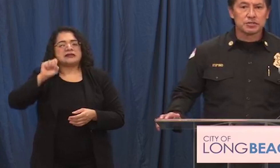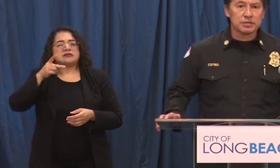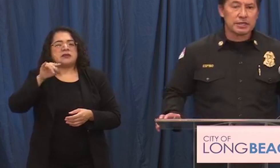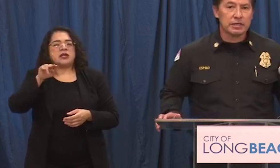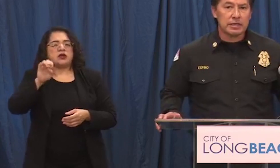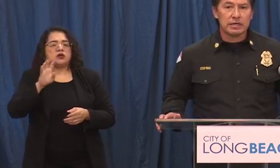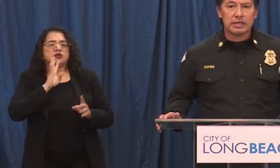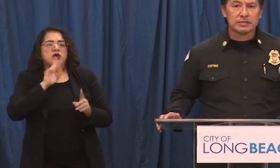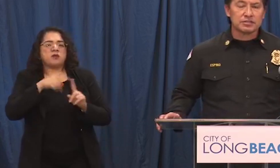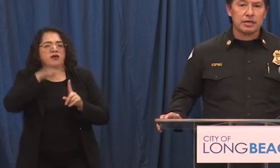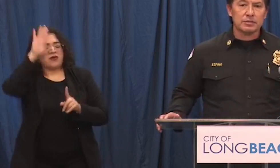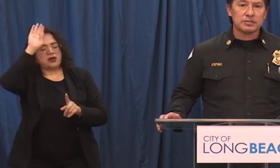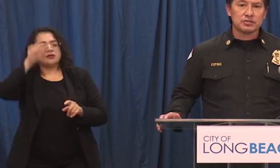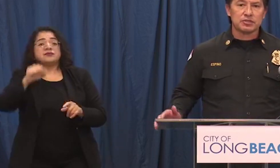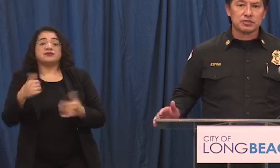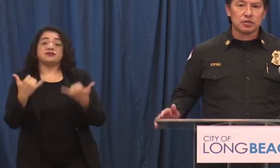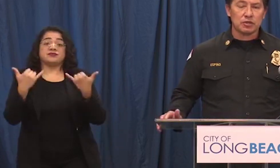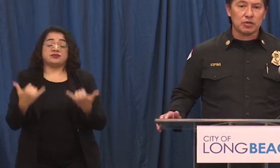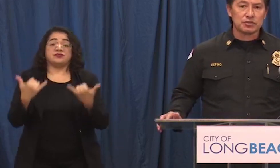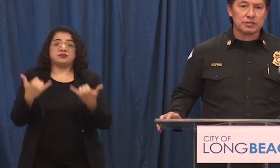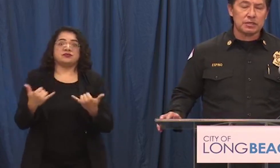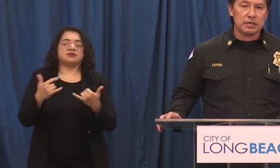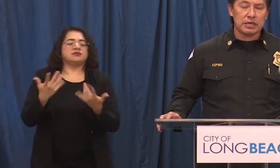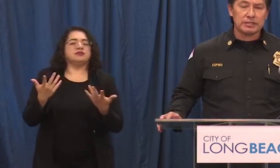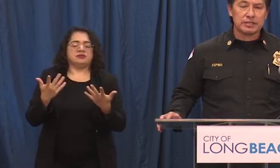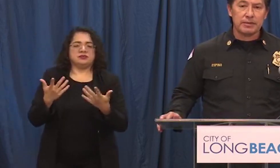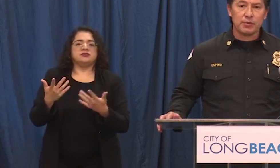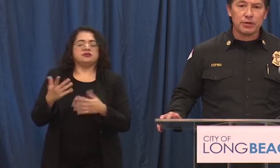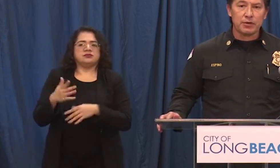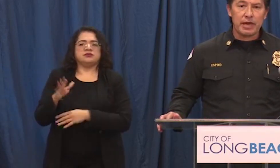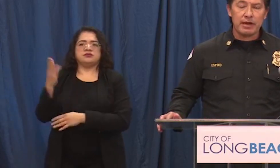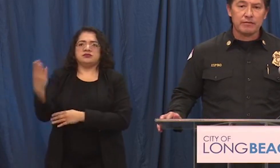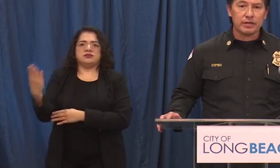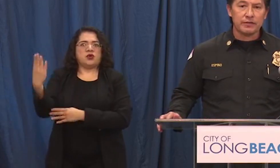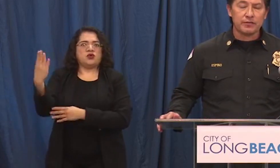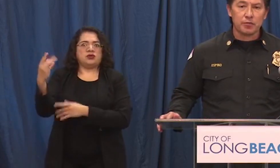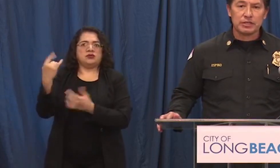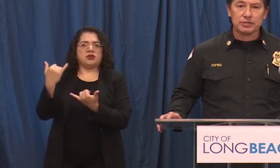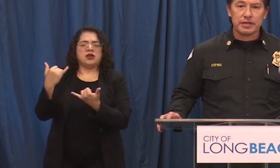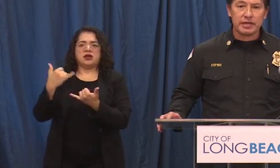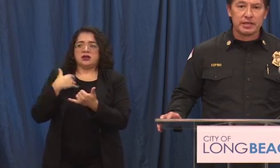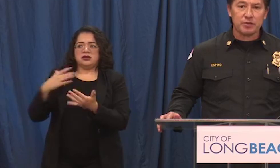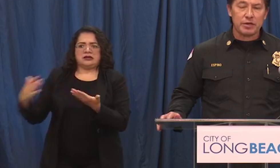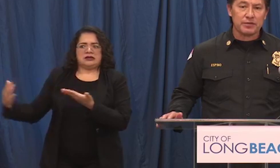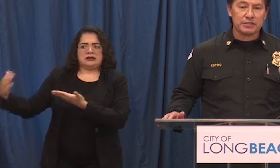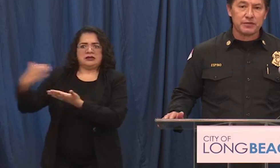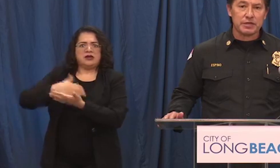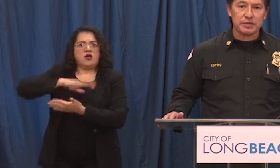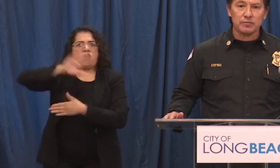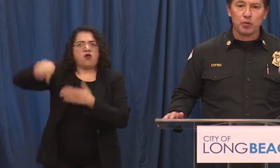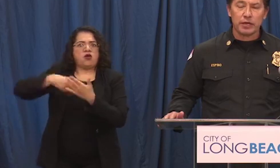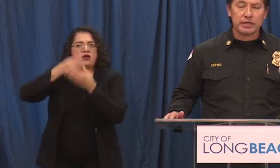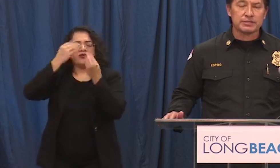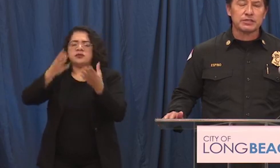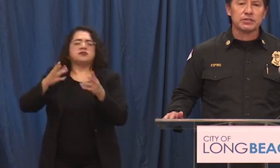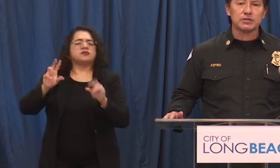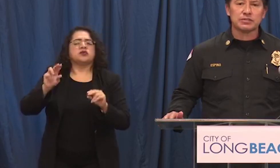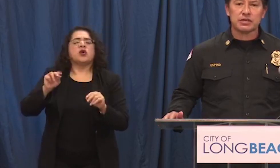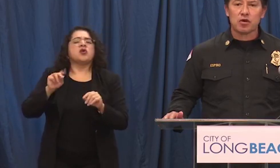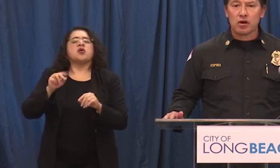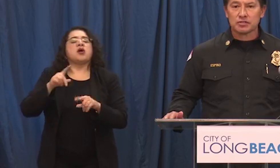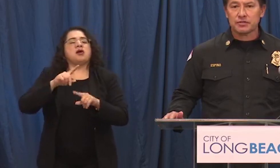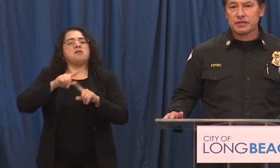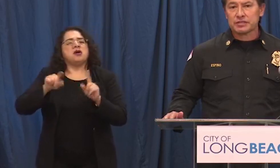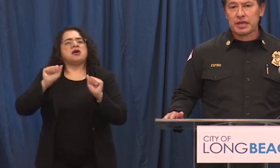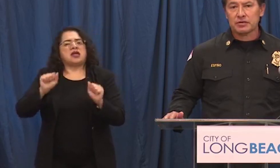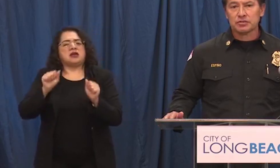so unfortunately uh at this time it's it's still so close uh in time that we don't have enough information that i can give you anything definitive but what i can tell you